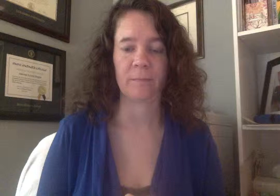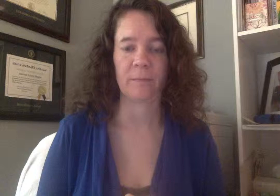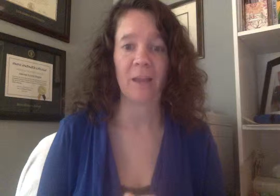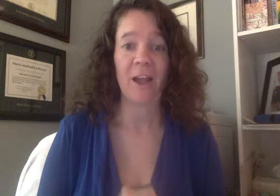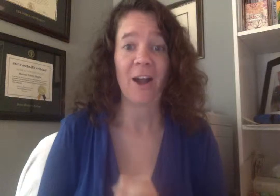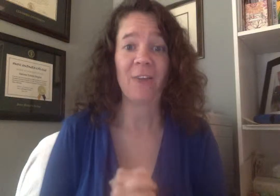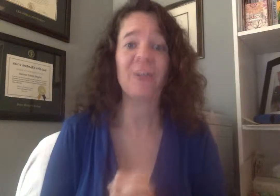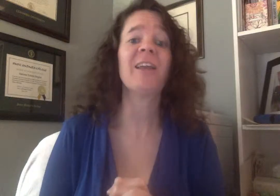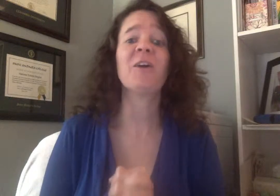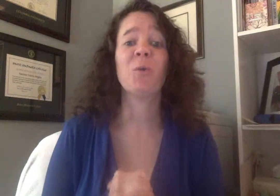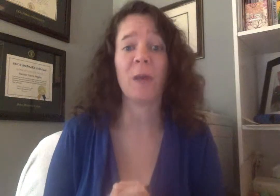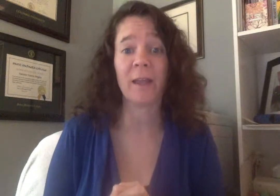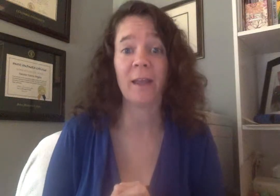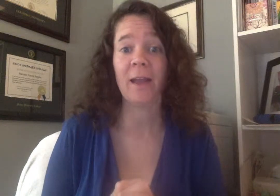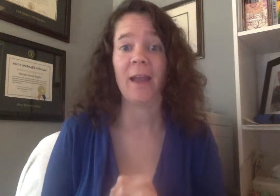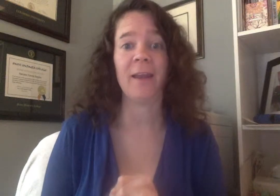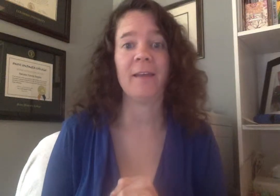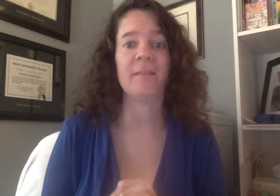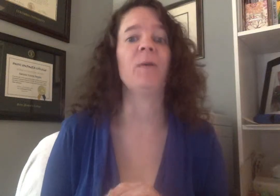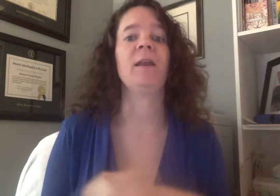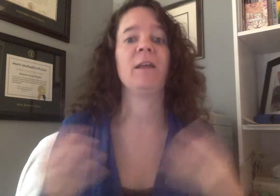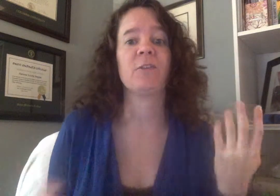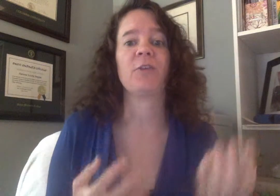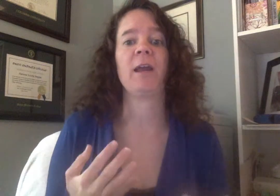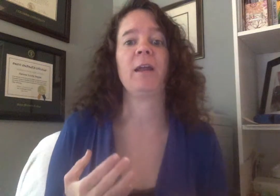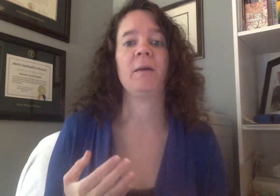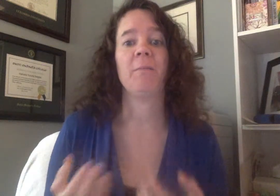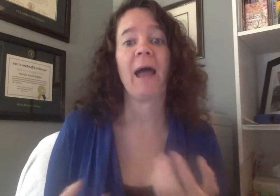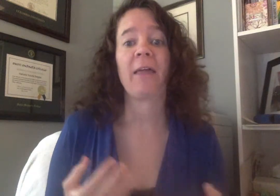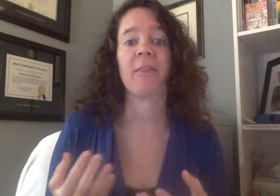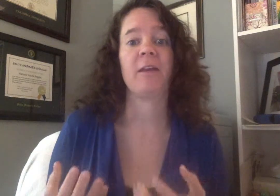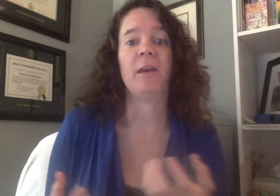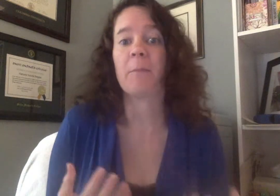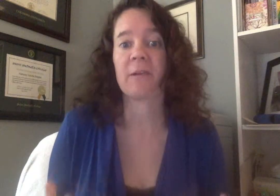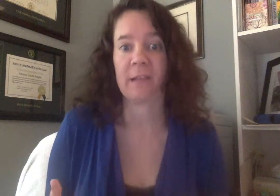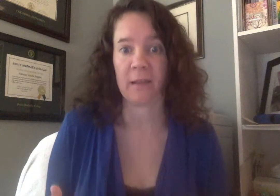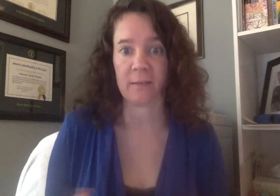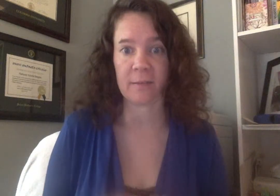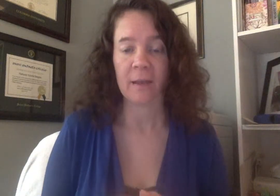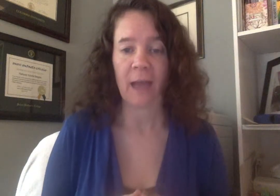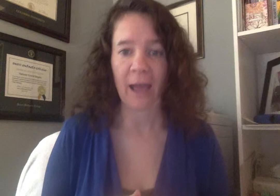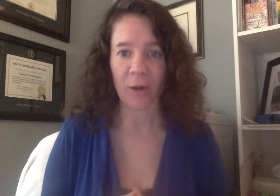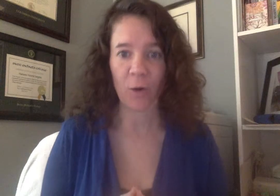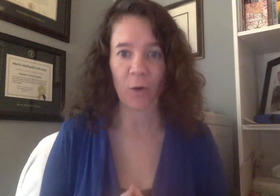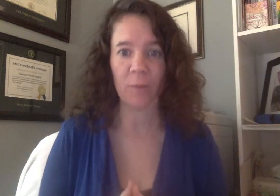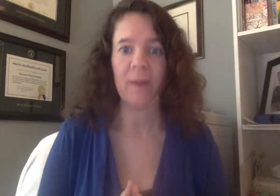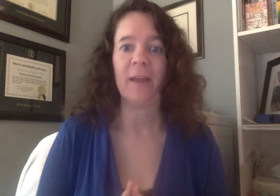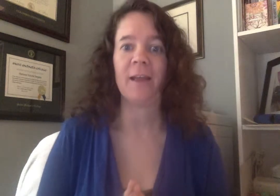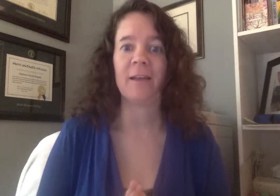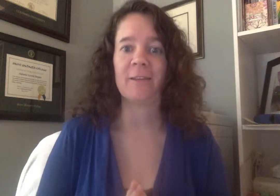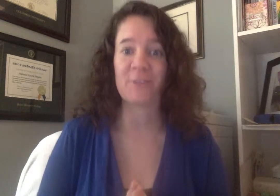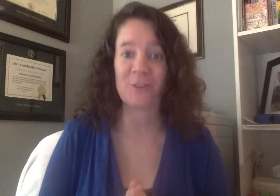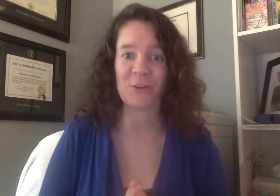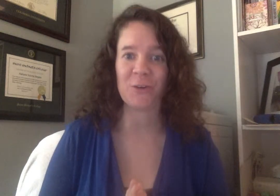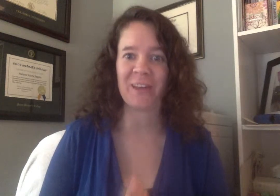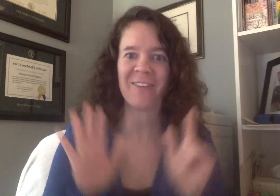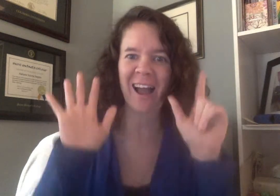a really quick and easy way to integrate math number sense at home is to give high